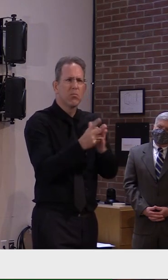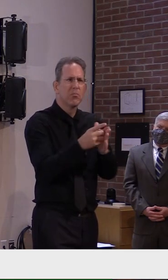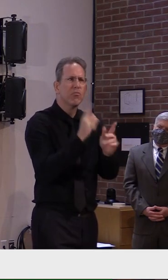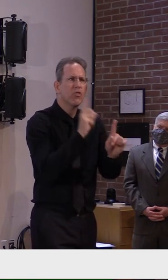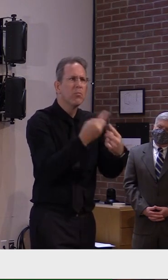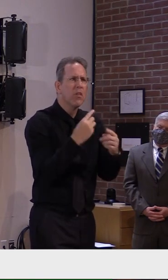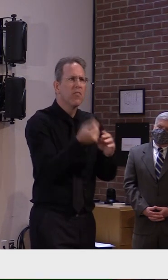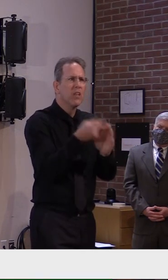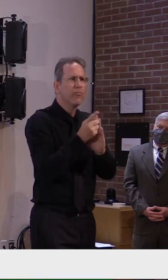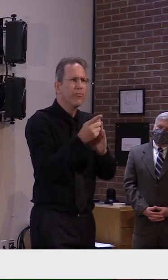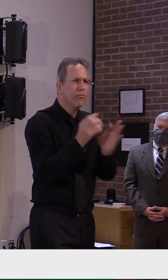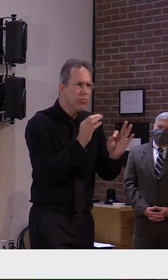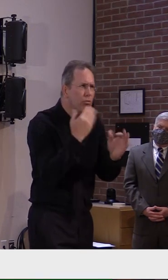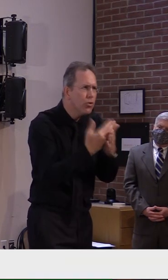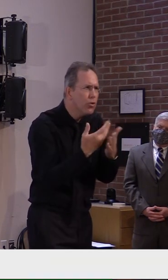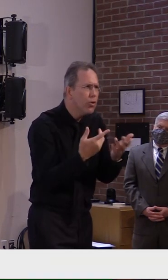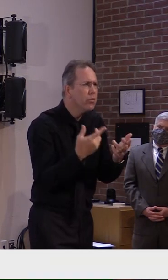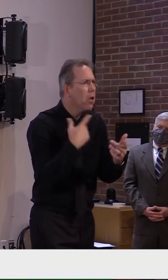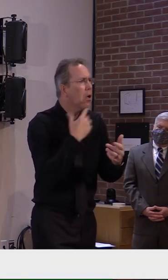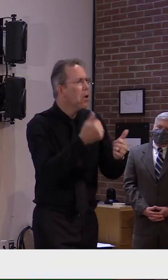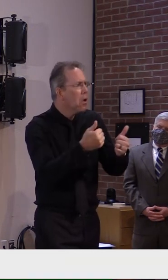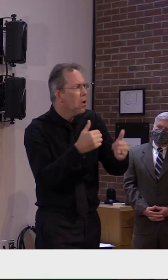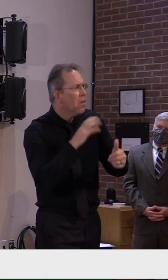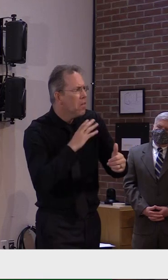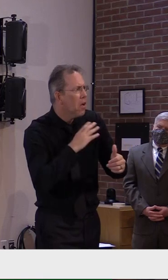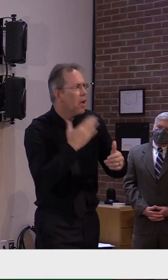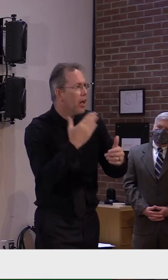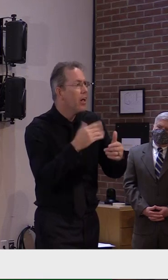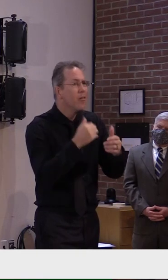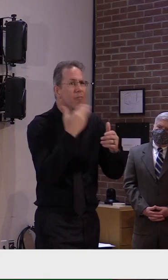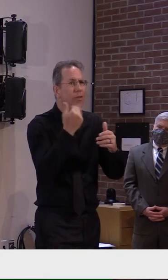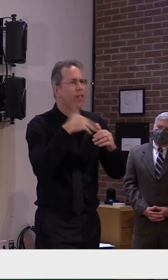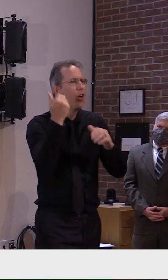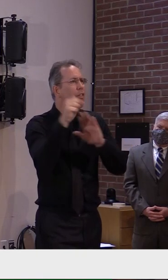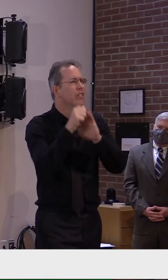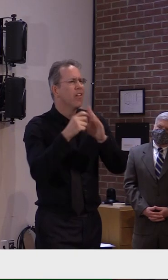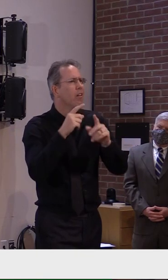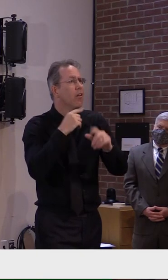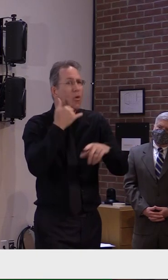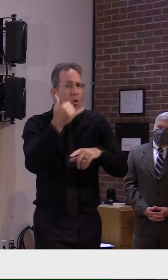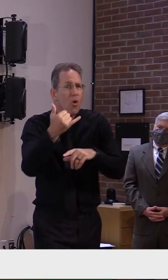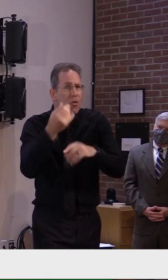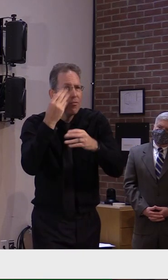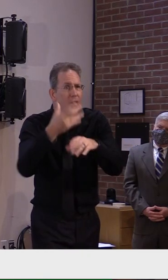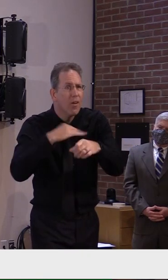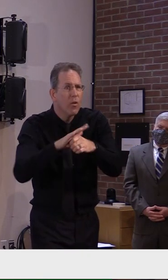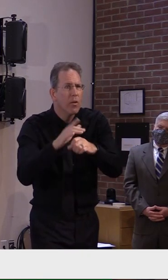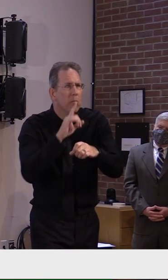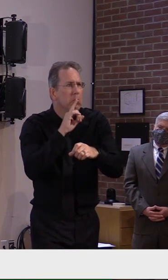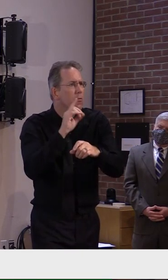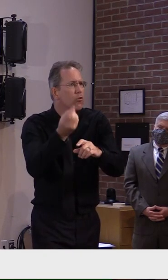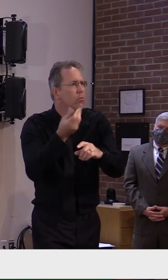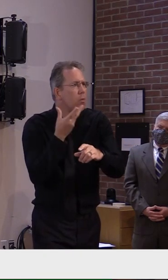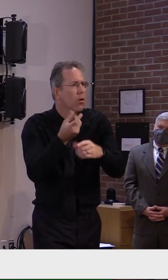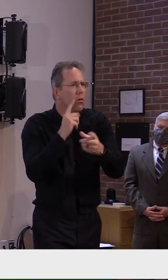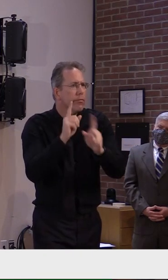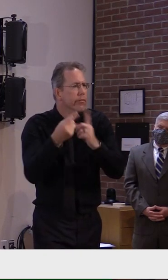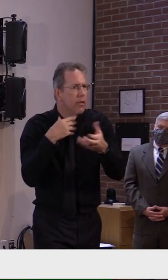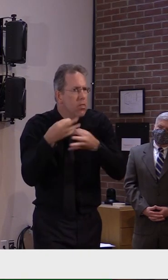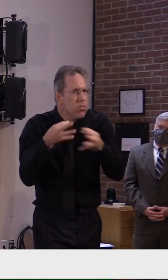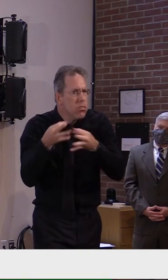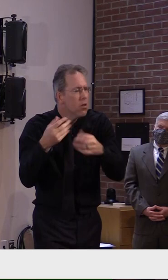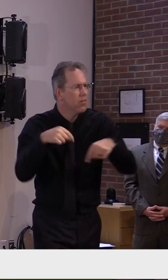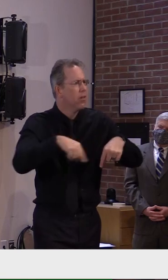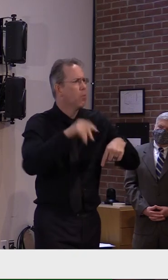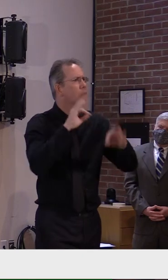As the governor pointed out, and as I'm guessing from your question, this result didn't come too long ago. We